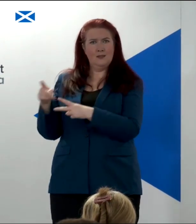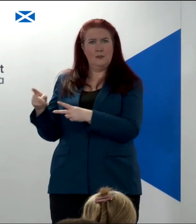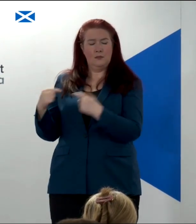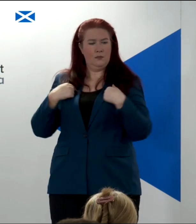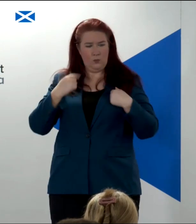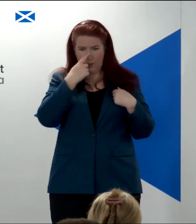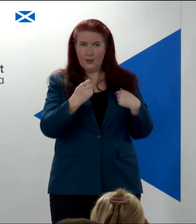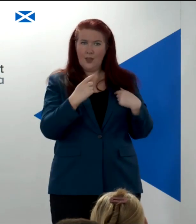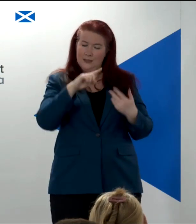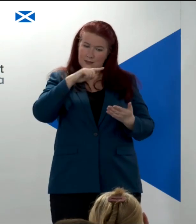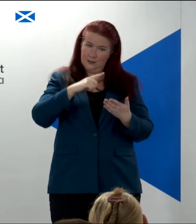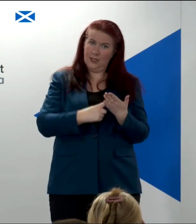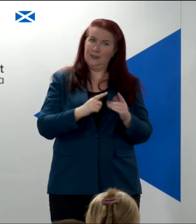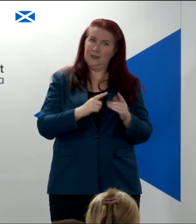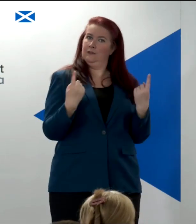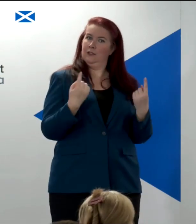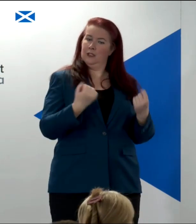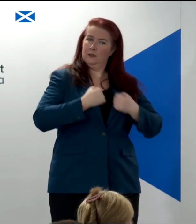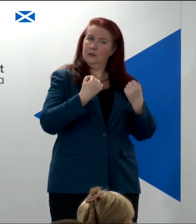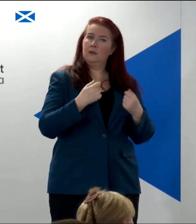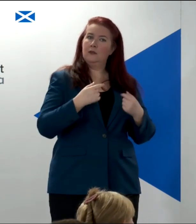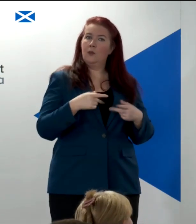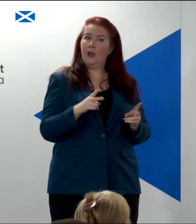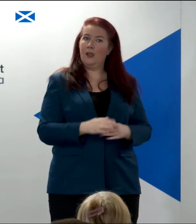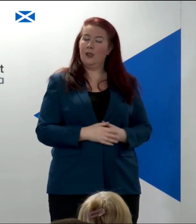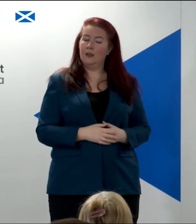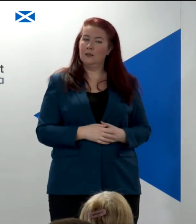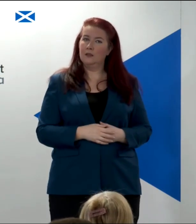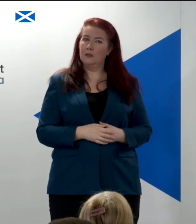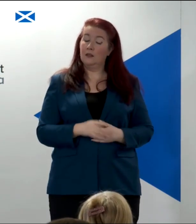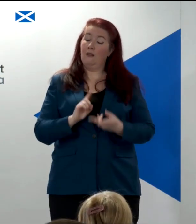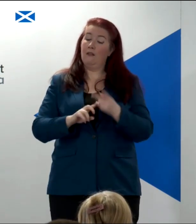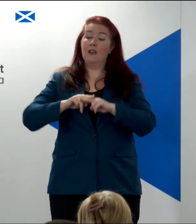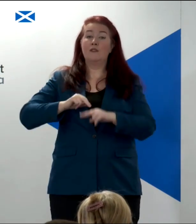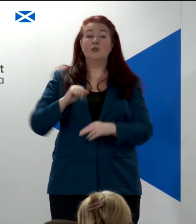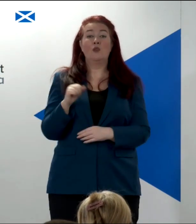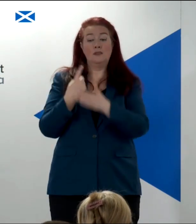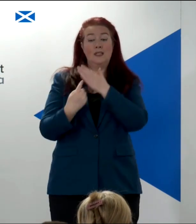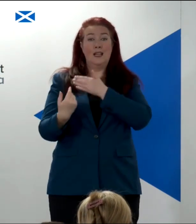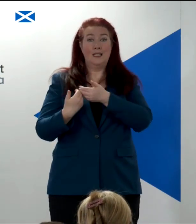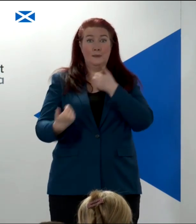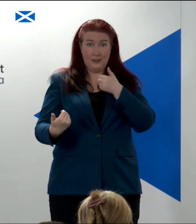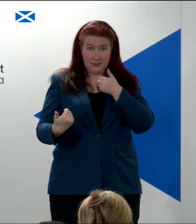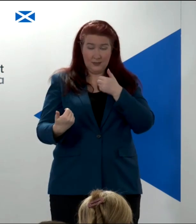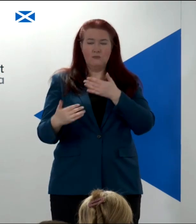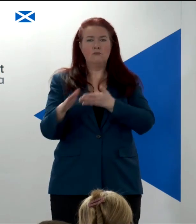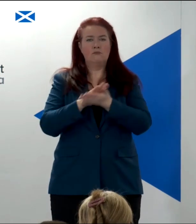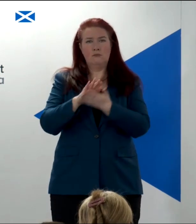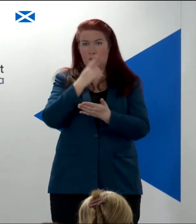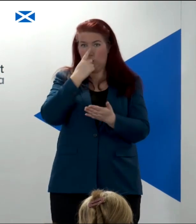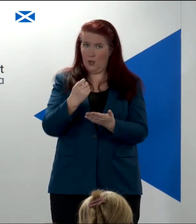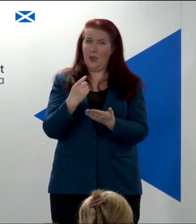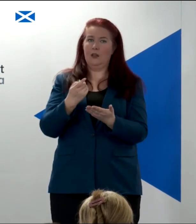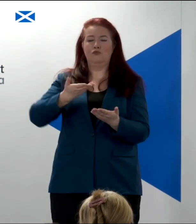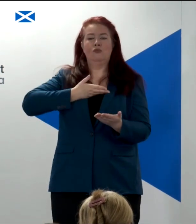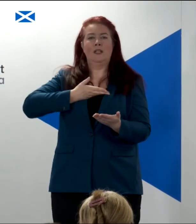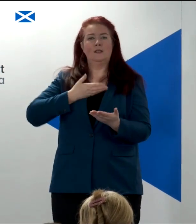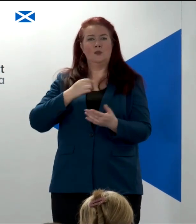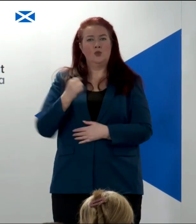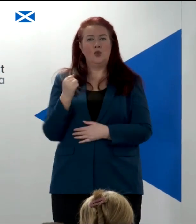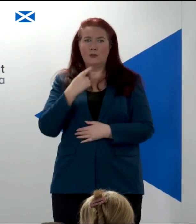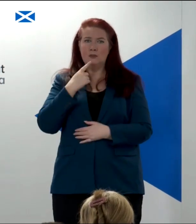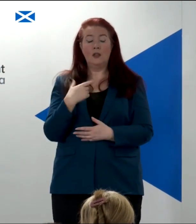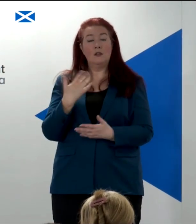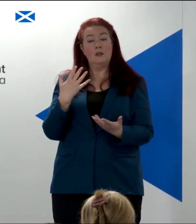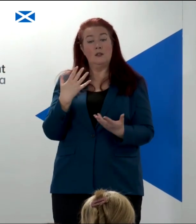ourselves? With independence, Scotland can embrace the principle outlined in the claim of right for Scotland, that